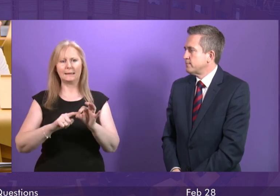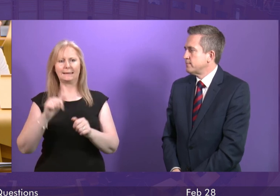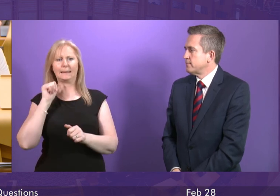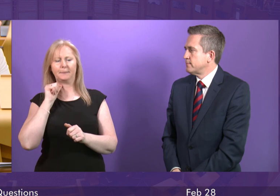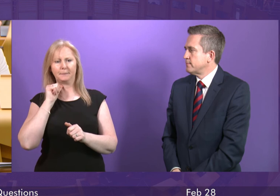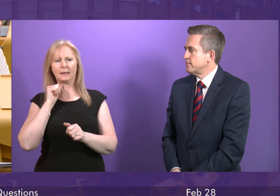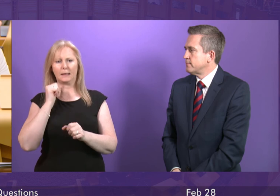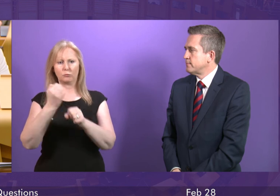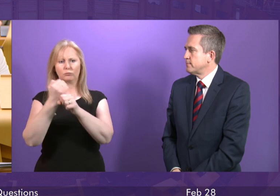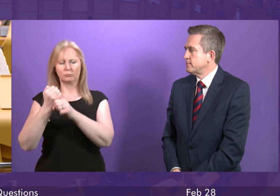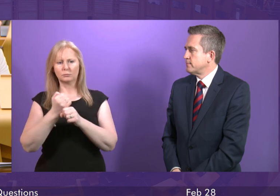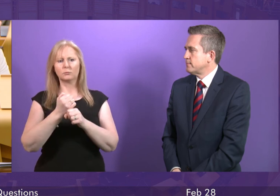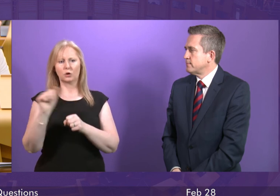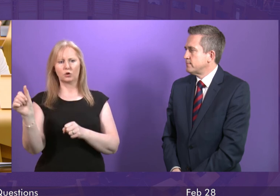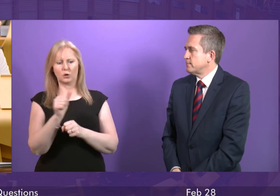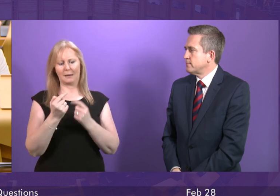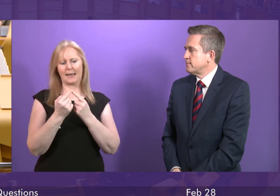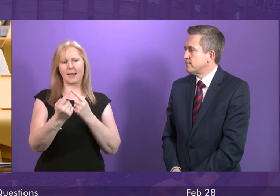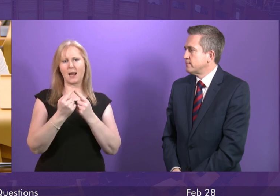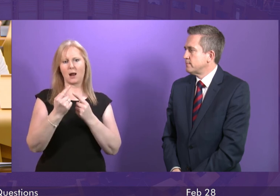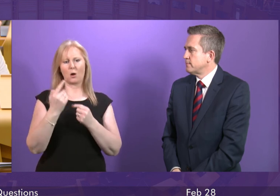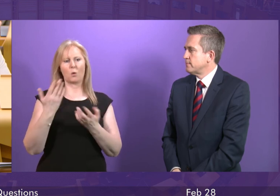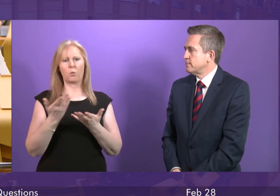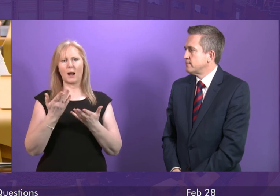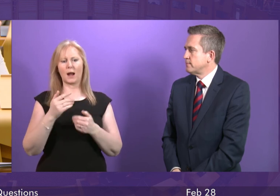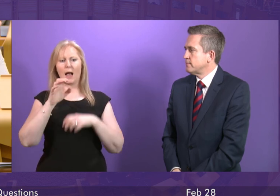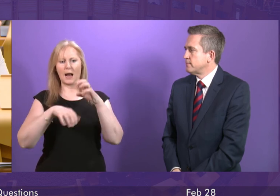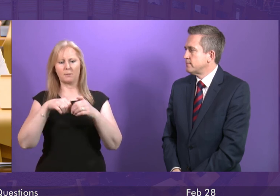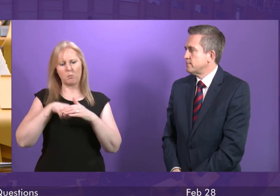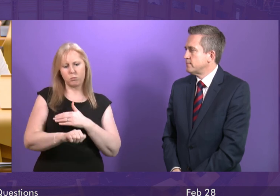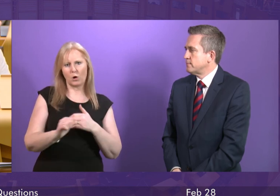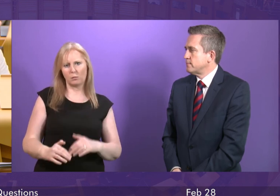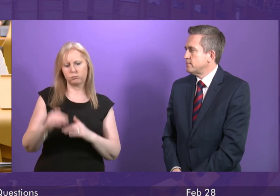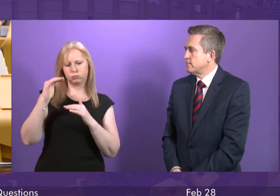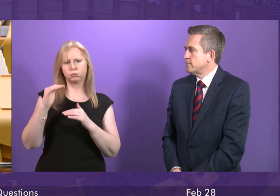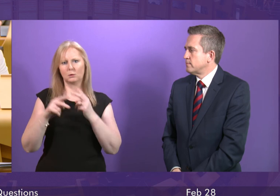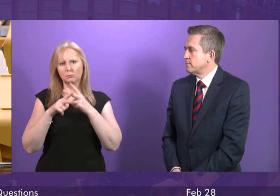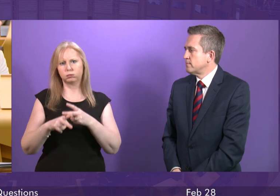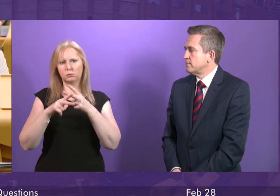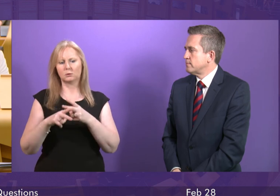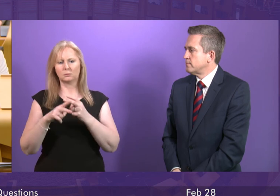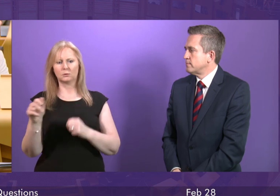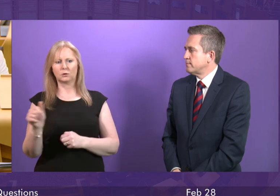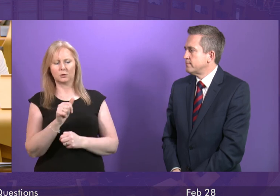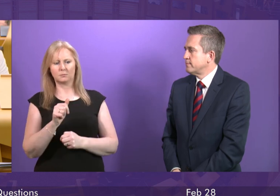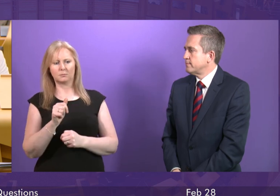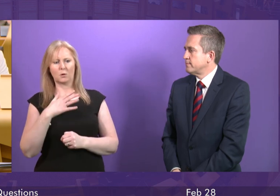close to where animals are born and reared. We are also working with the farming sector to explore ways of rearing more male dairy calves